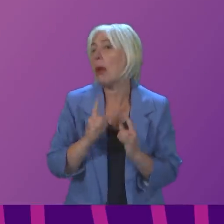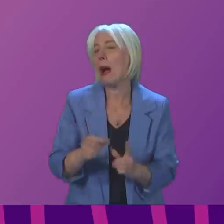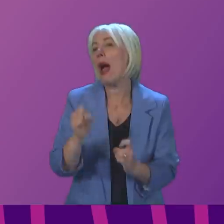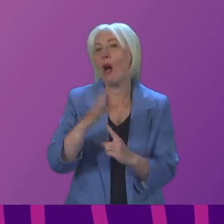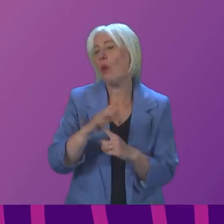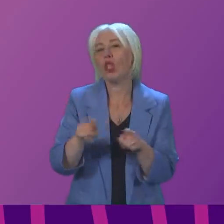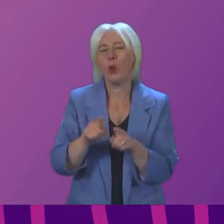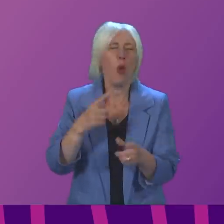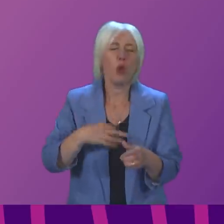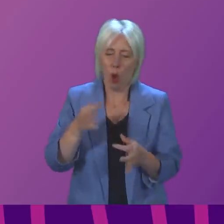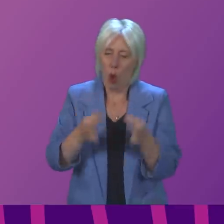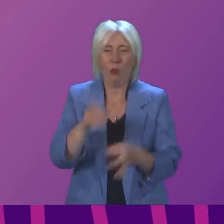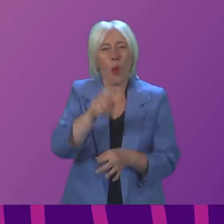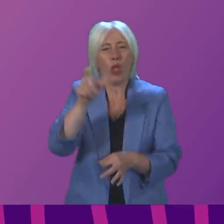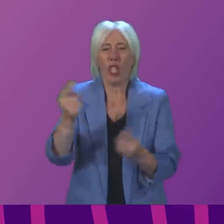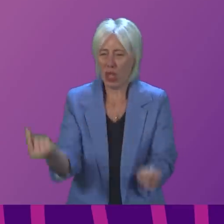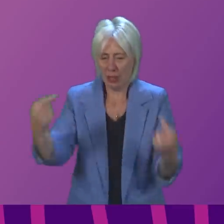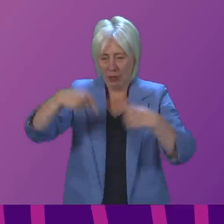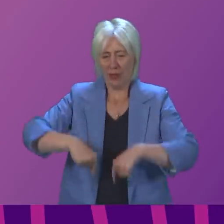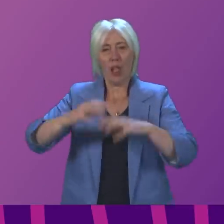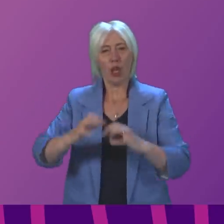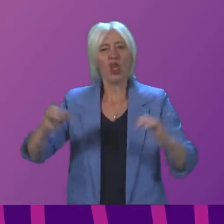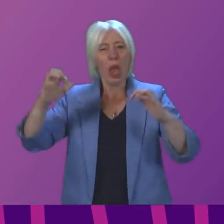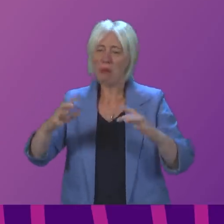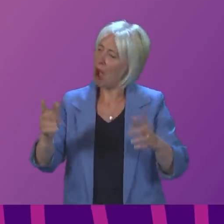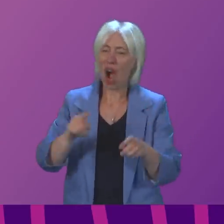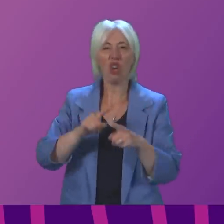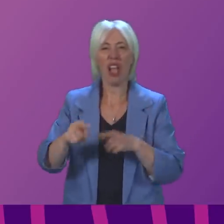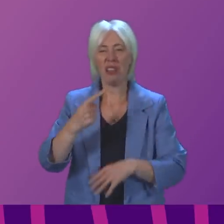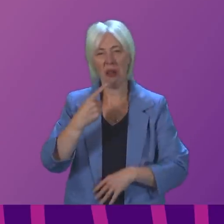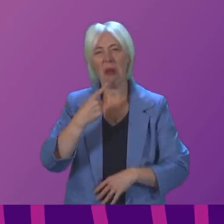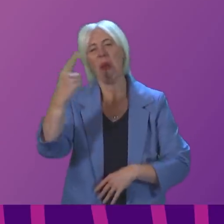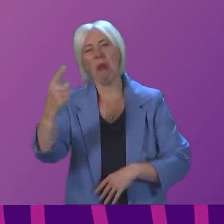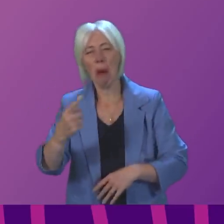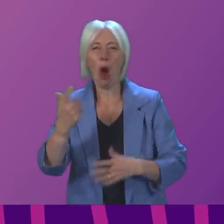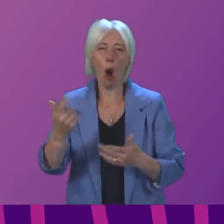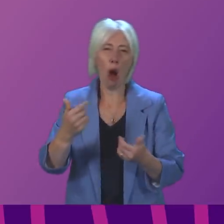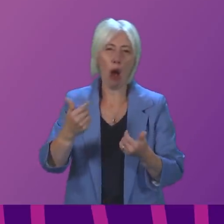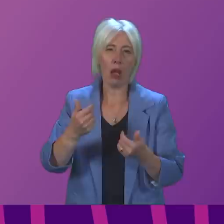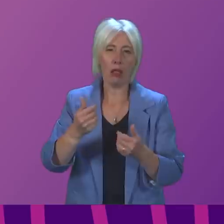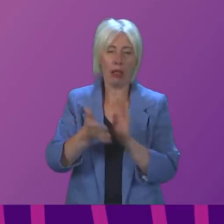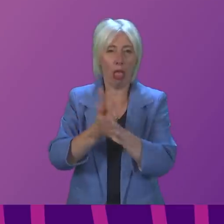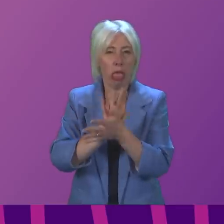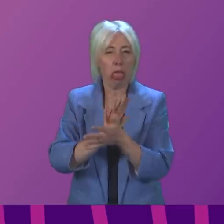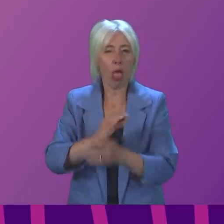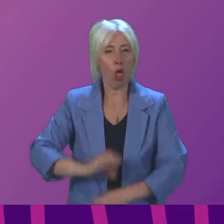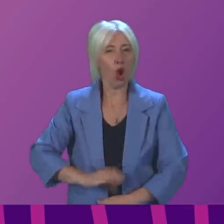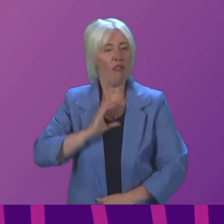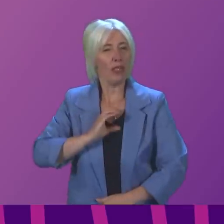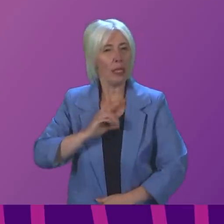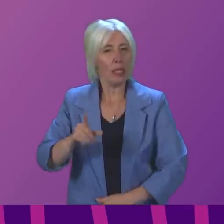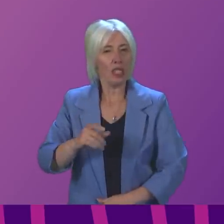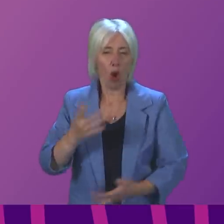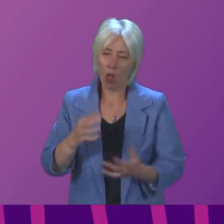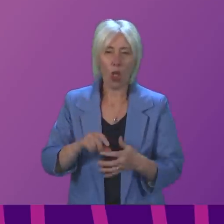we don't have politicians coming to this chamber and trying to suggest and to erode confidence in the quality of care